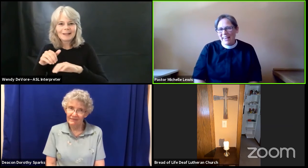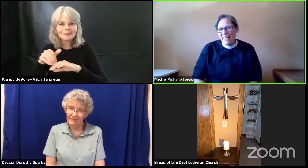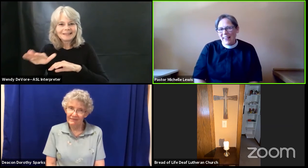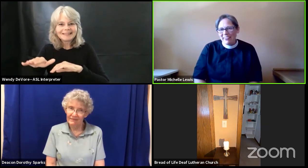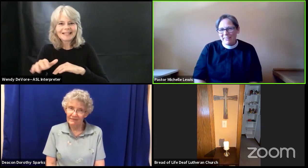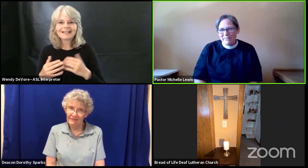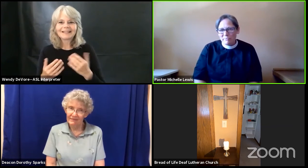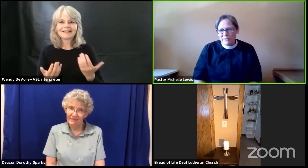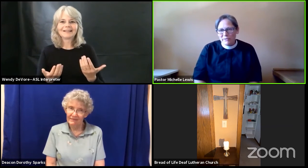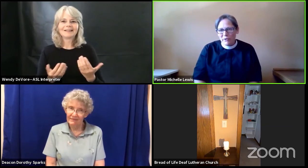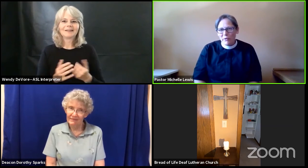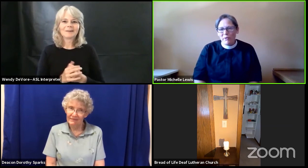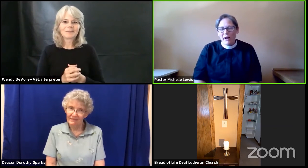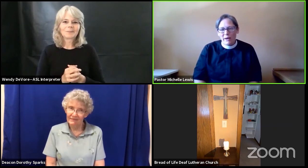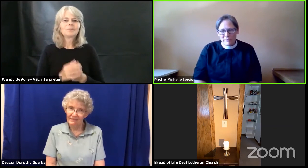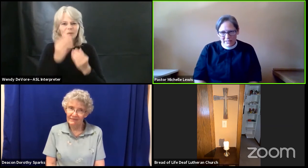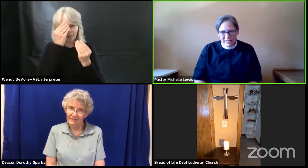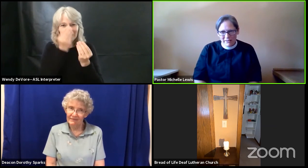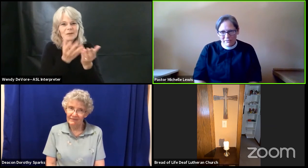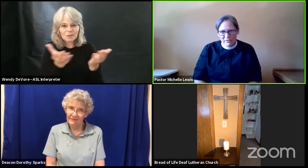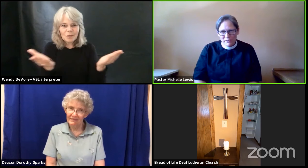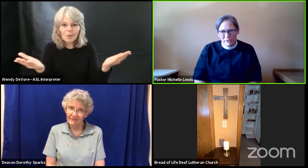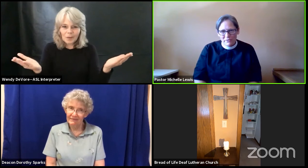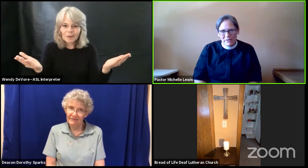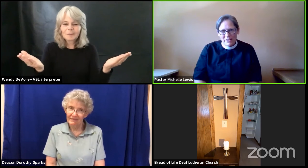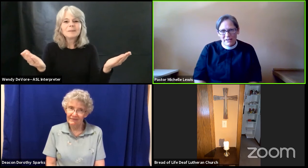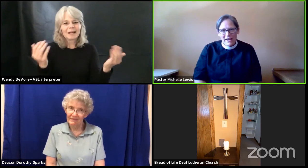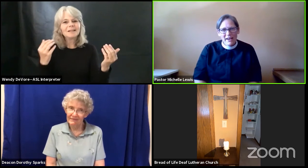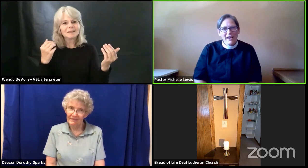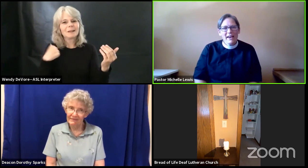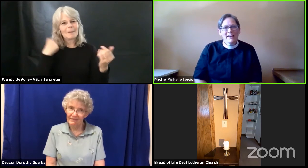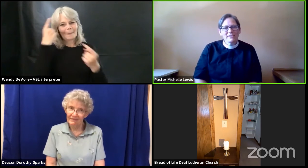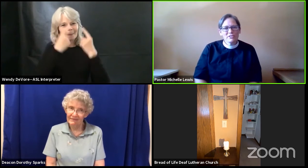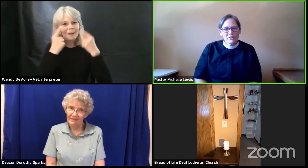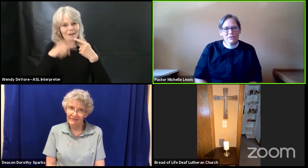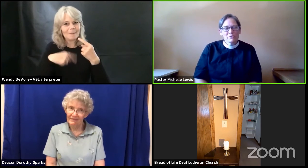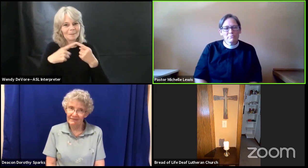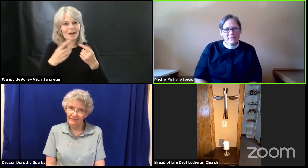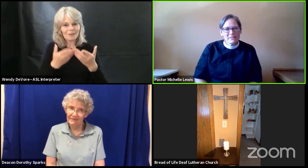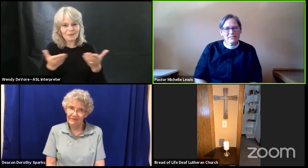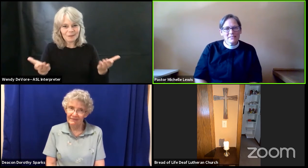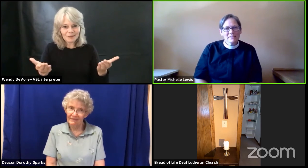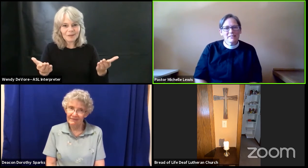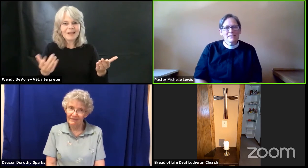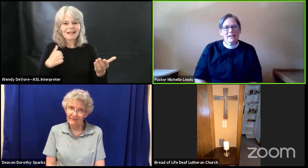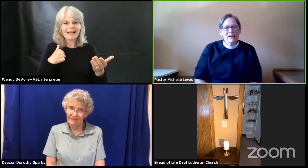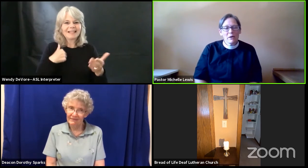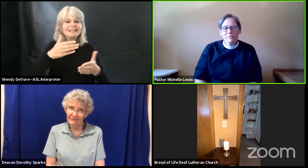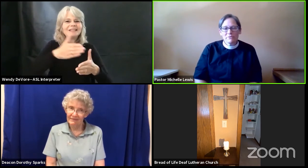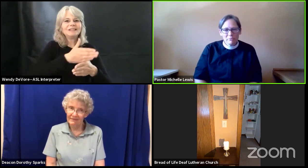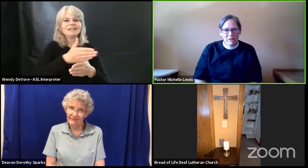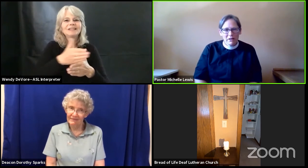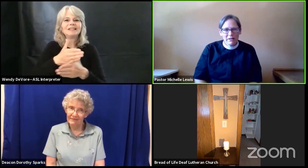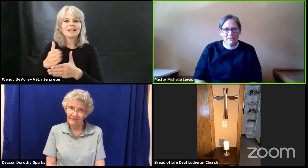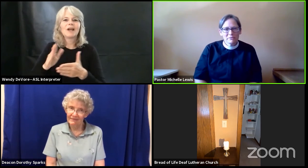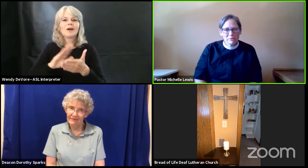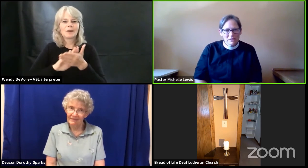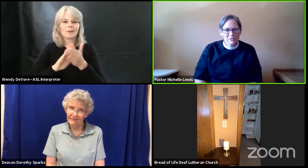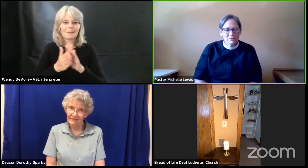let them know i'm thinking of you and share the peace that comes from god with you